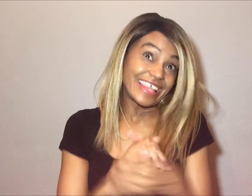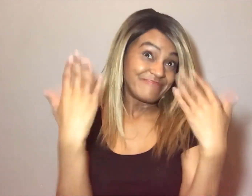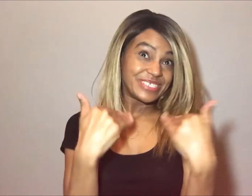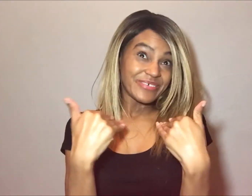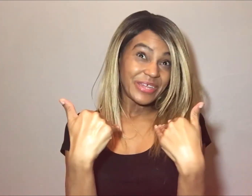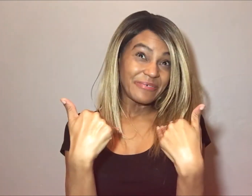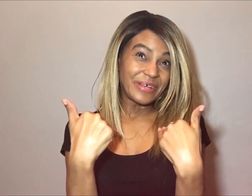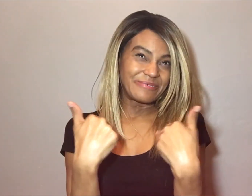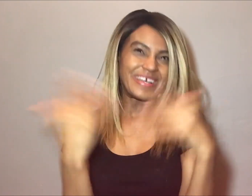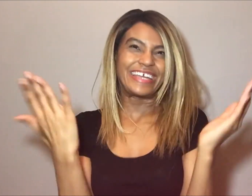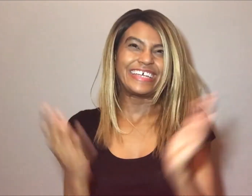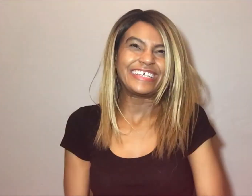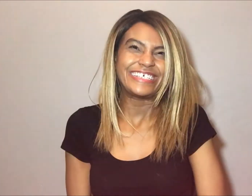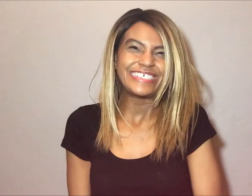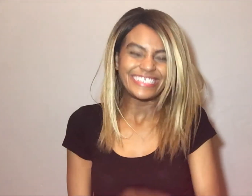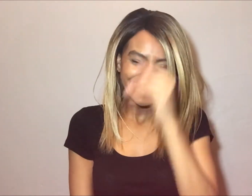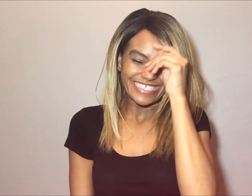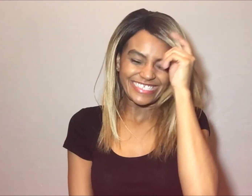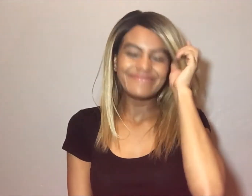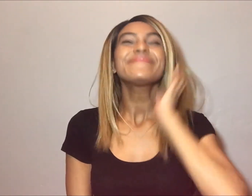Let me show you your room.